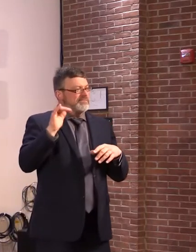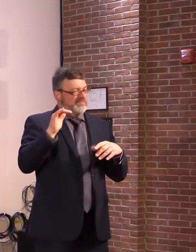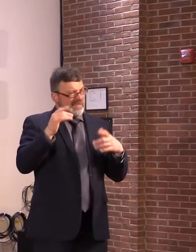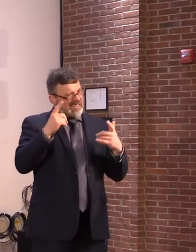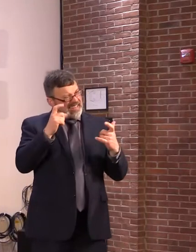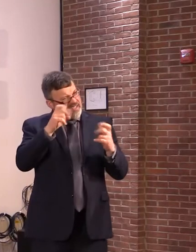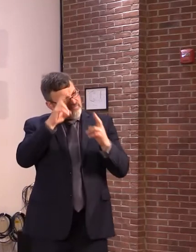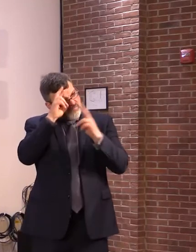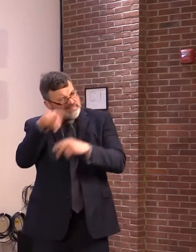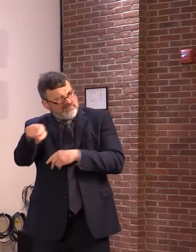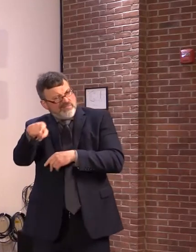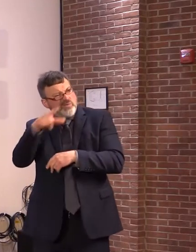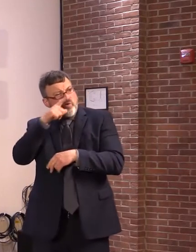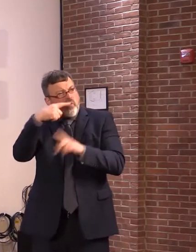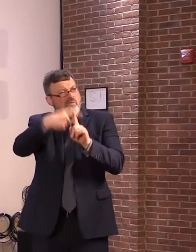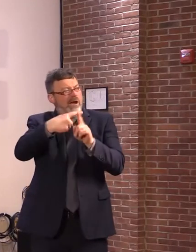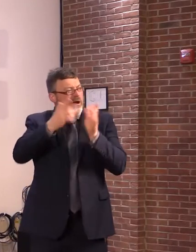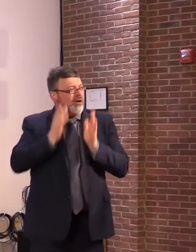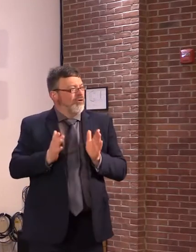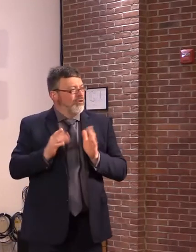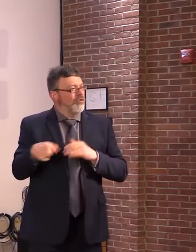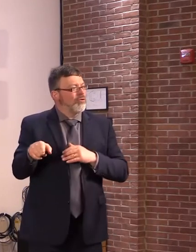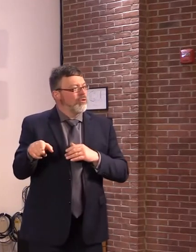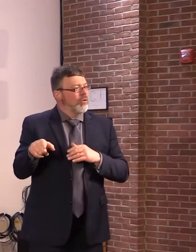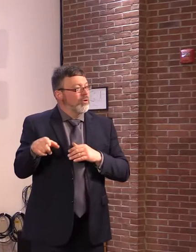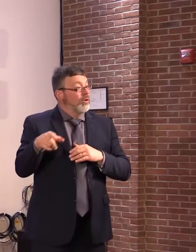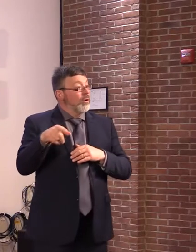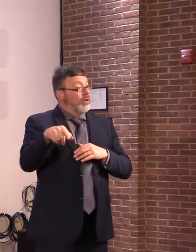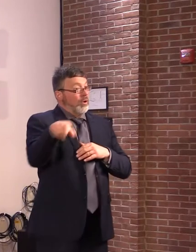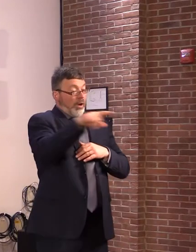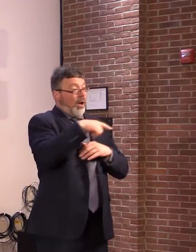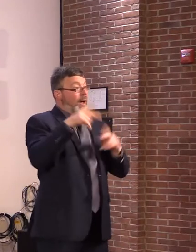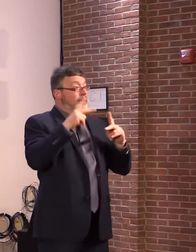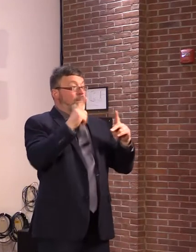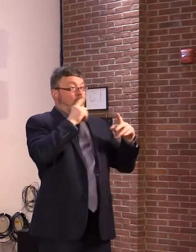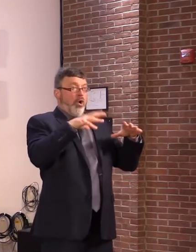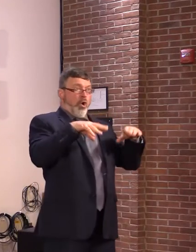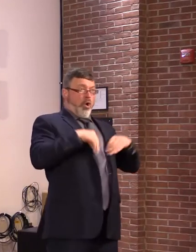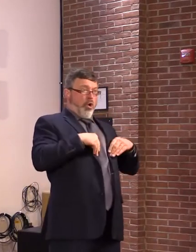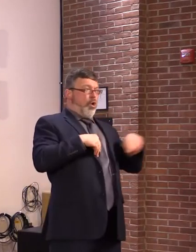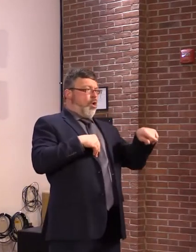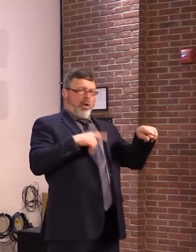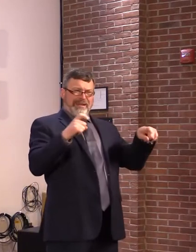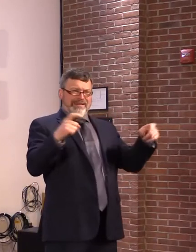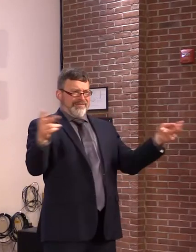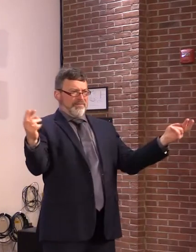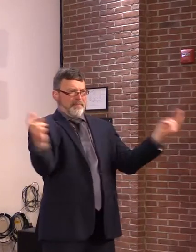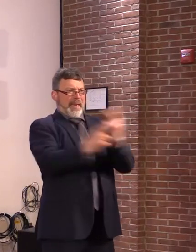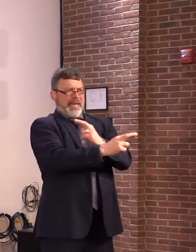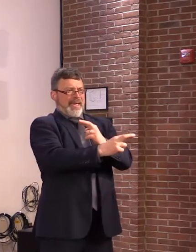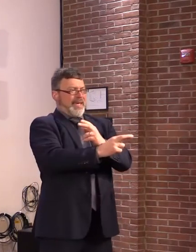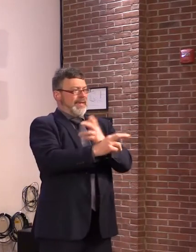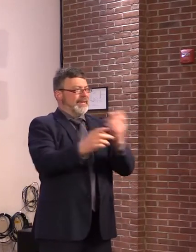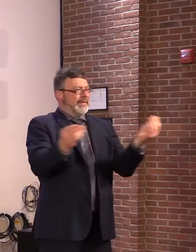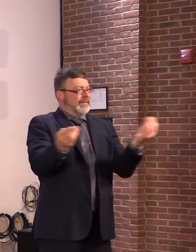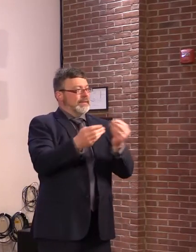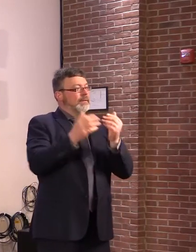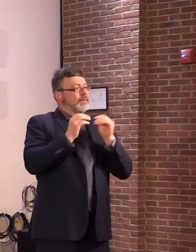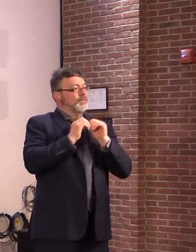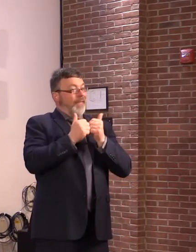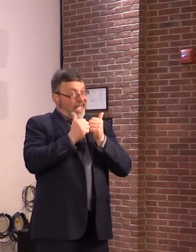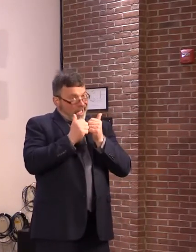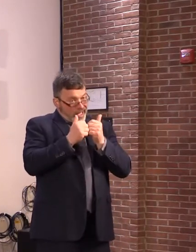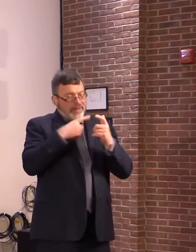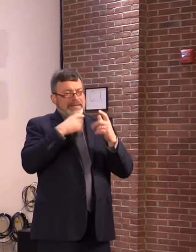property owners to properly manage their properties and treat renters fairly. The way we get there is by building a lot more homes. And that's why